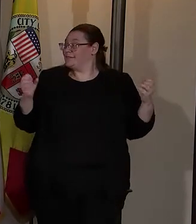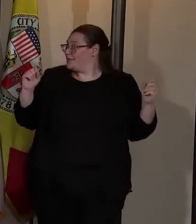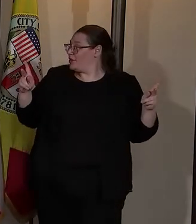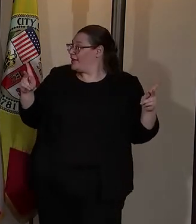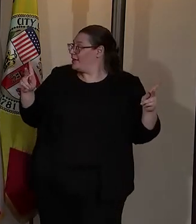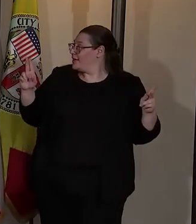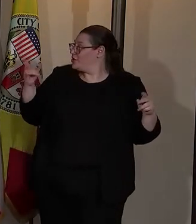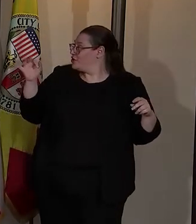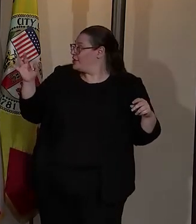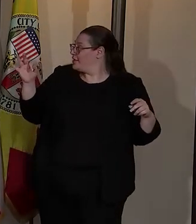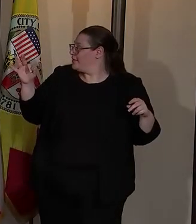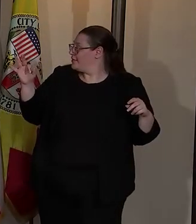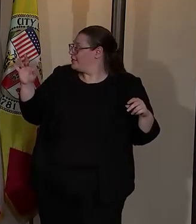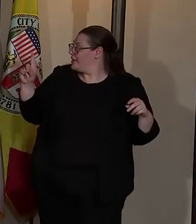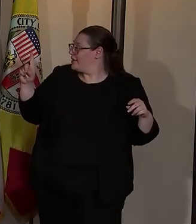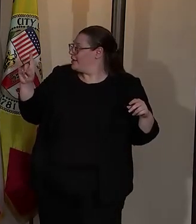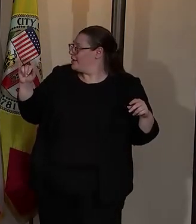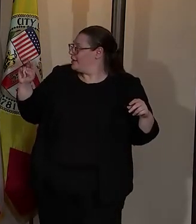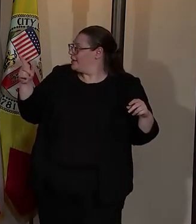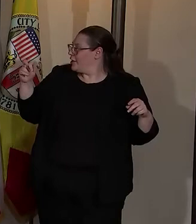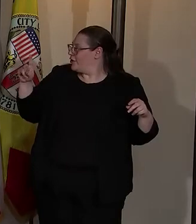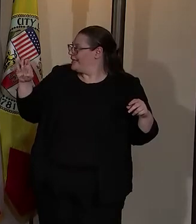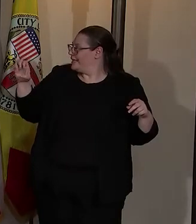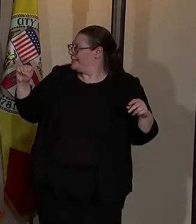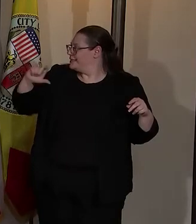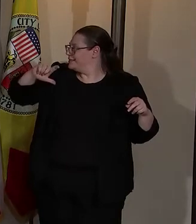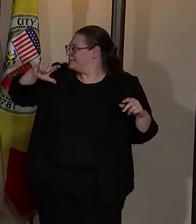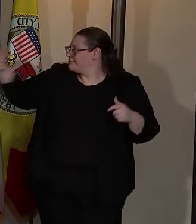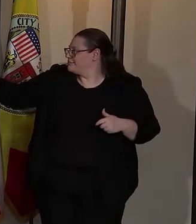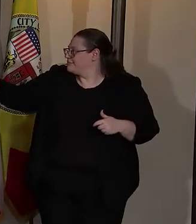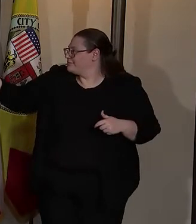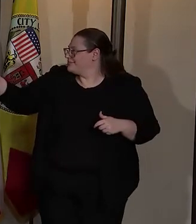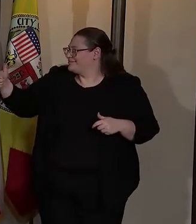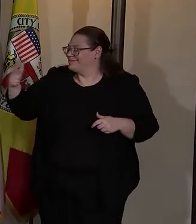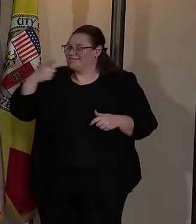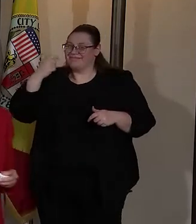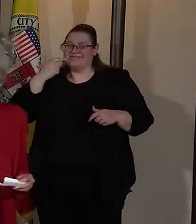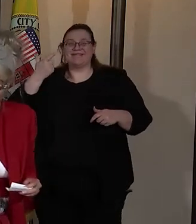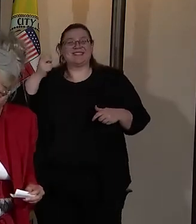okay, Chief Tinkeridis, you're on. All right. Georgia.